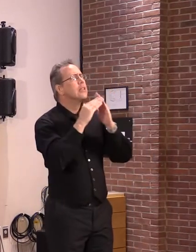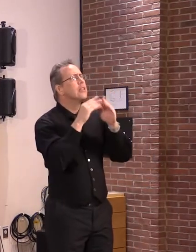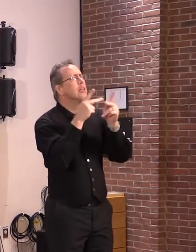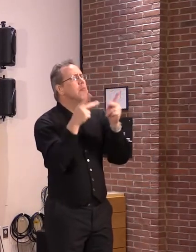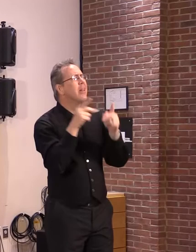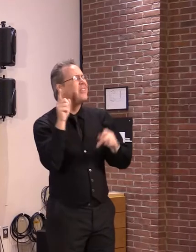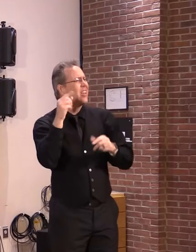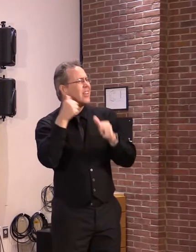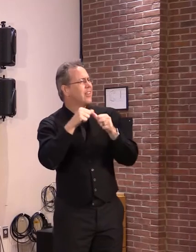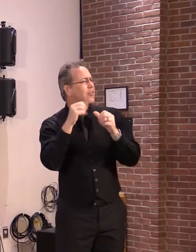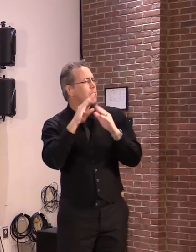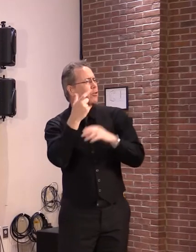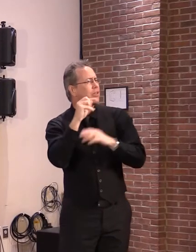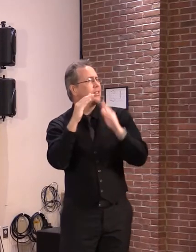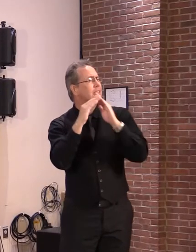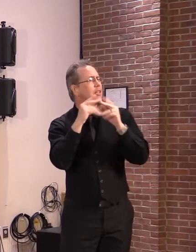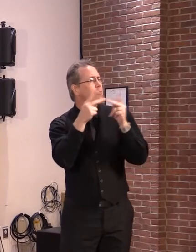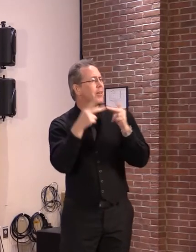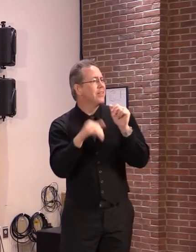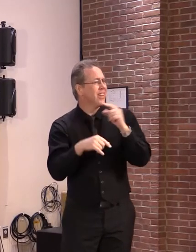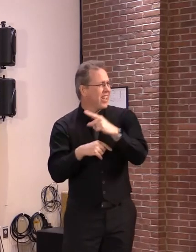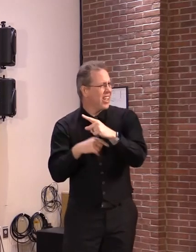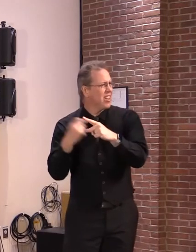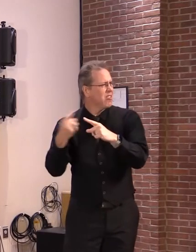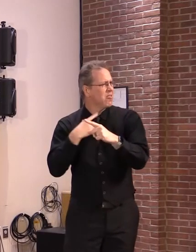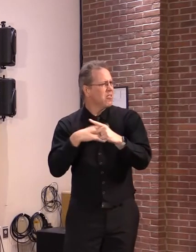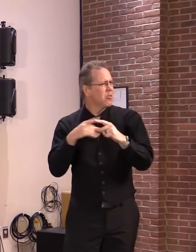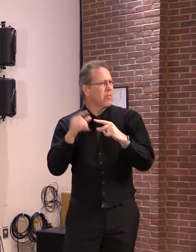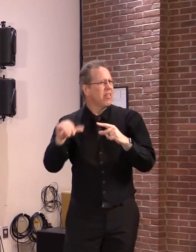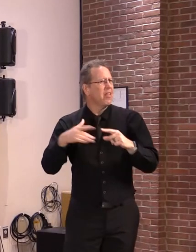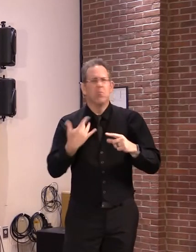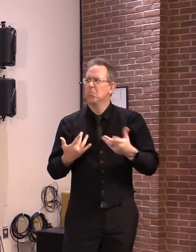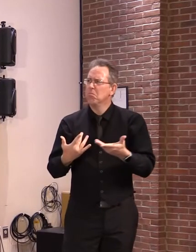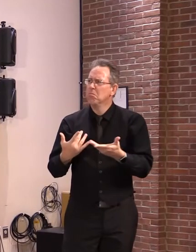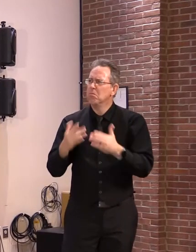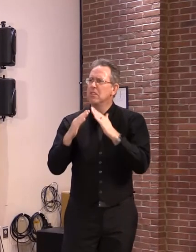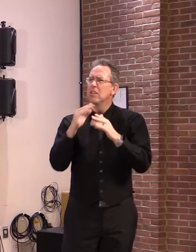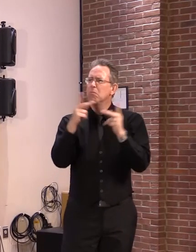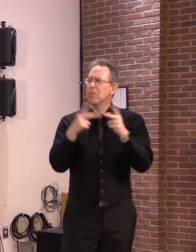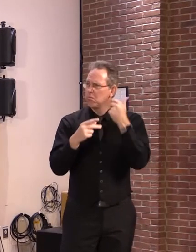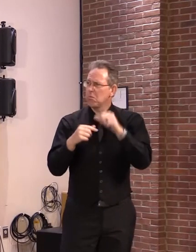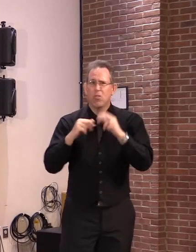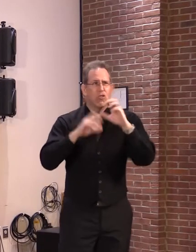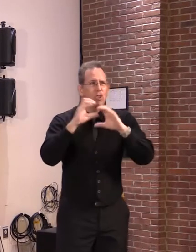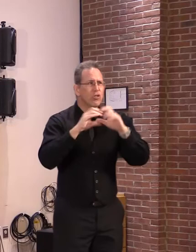a lot of people, well, they asked me what's happening with this. I'll ask you, Mayor.